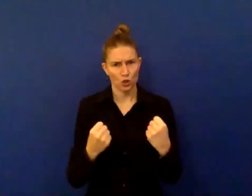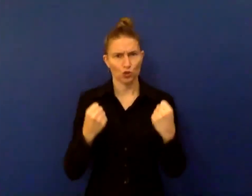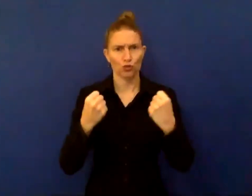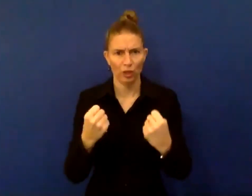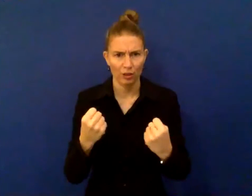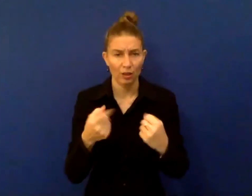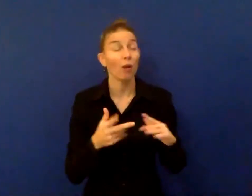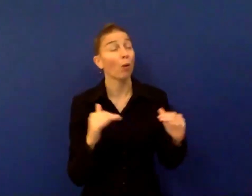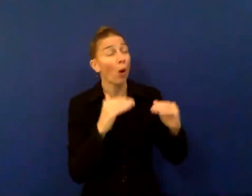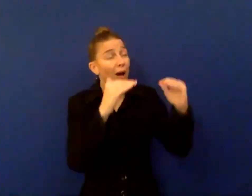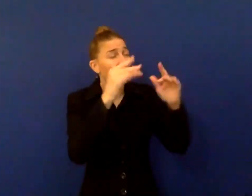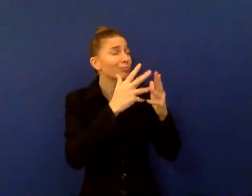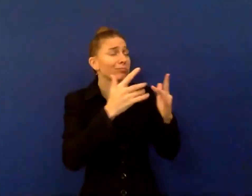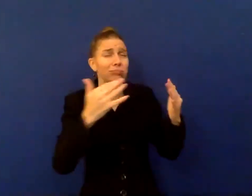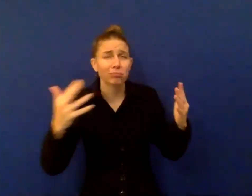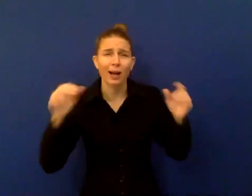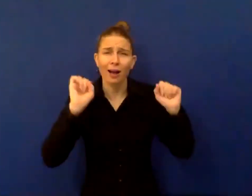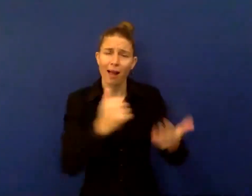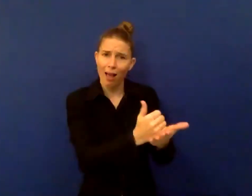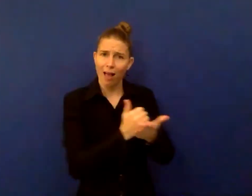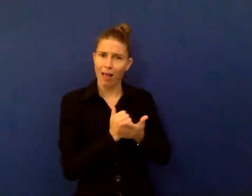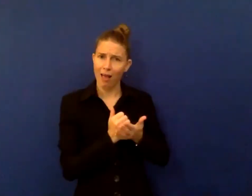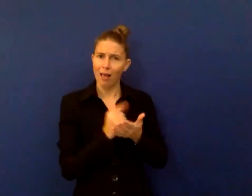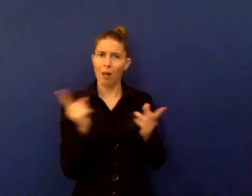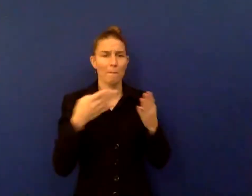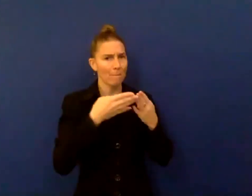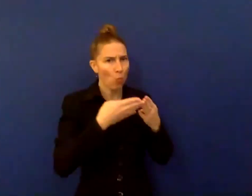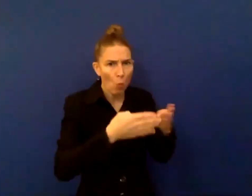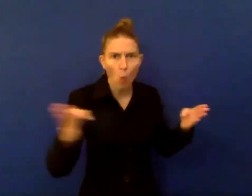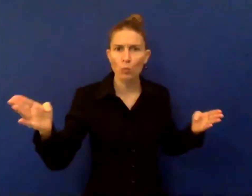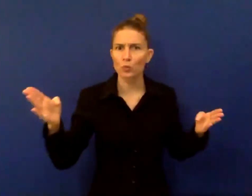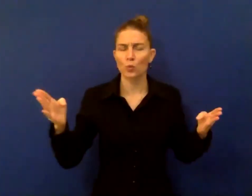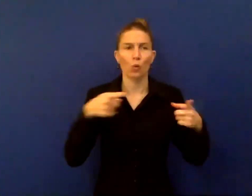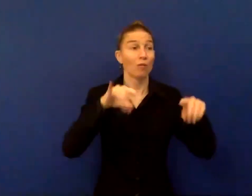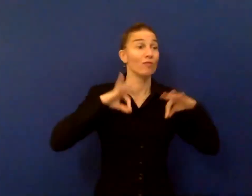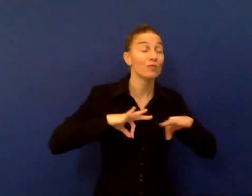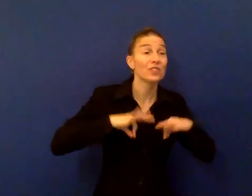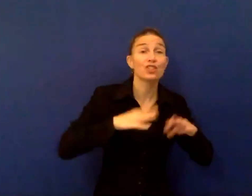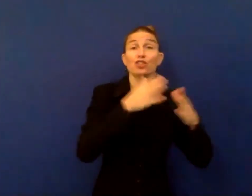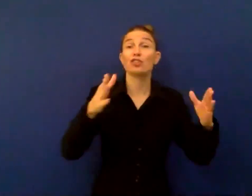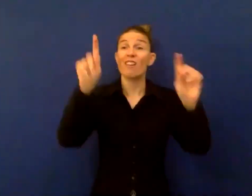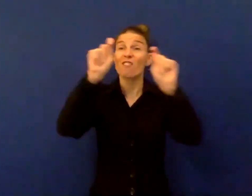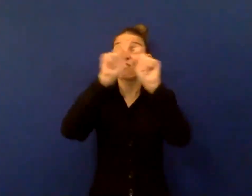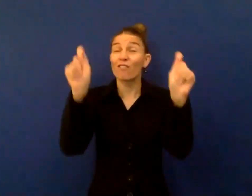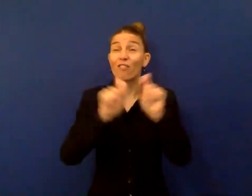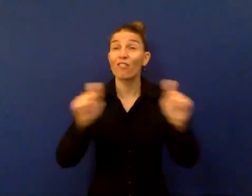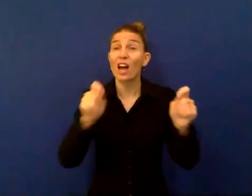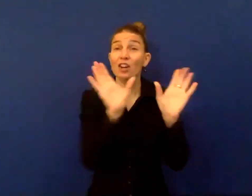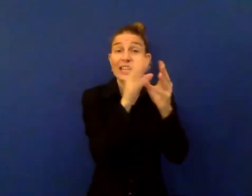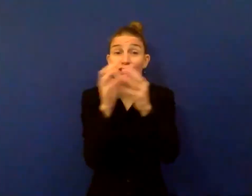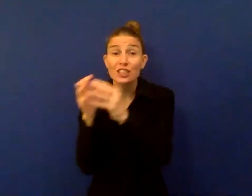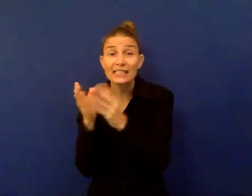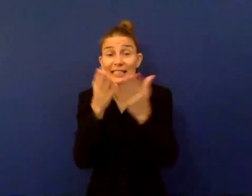help us in opening the doors of ministries and federal agencies around the world for us to get